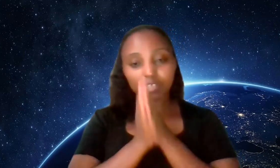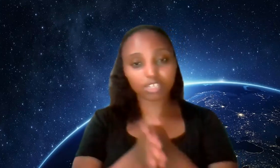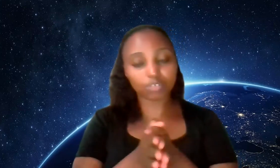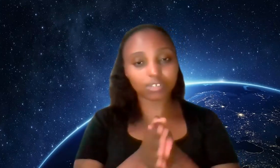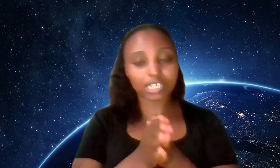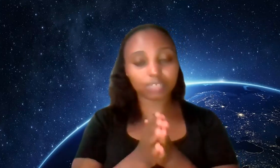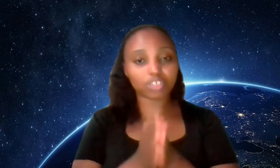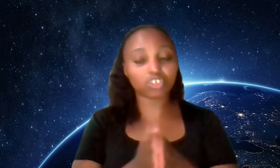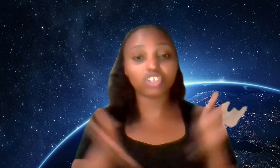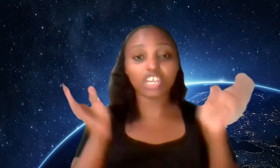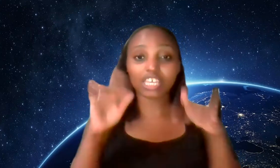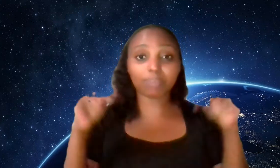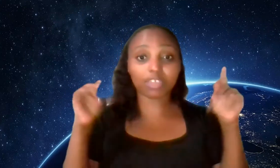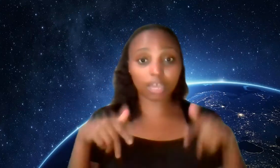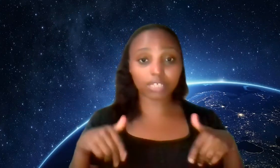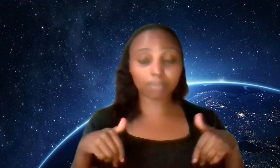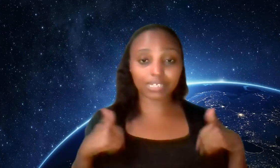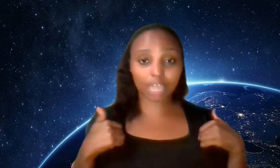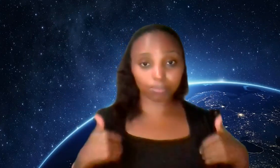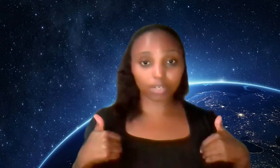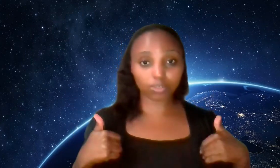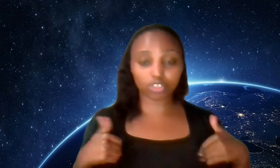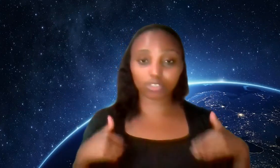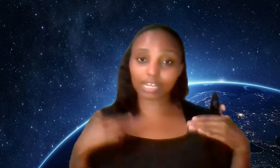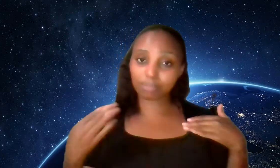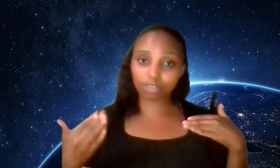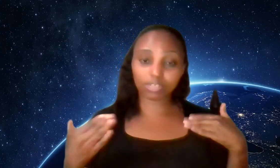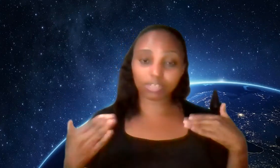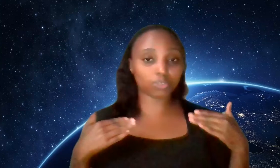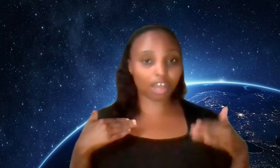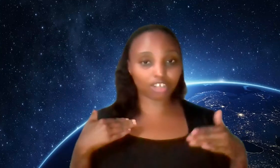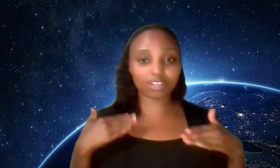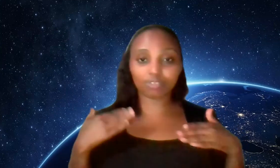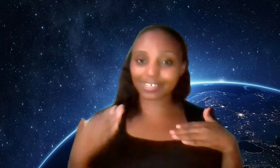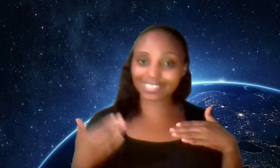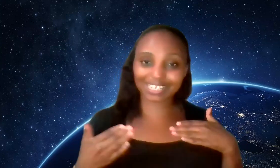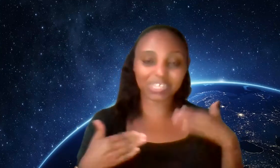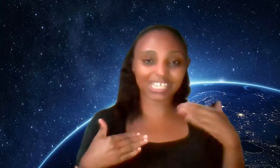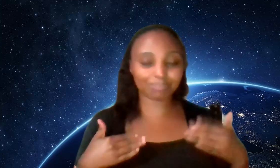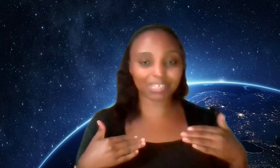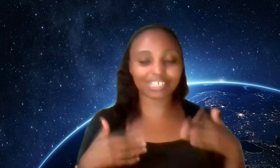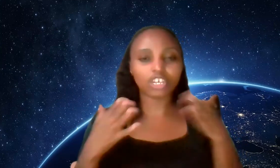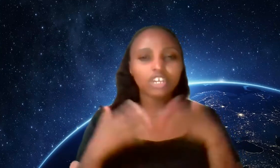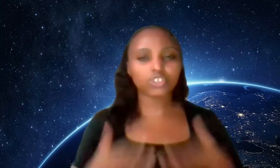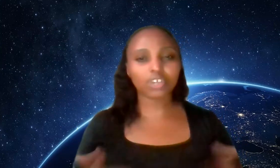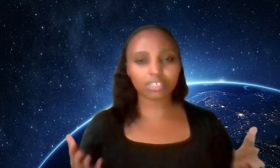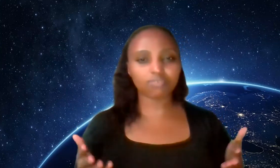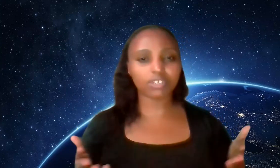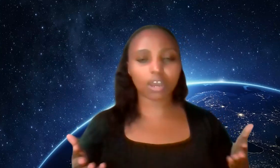resonate with today's message give me a thumbs up down below just to let me know that you actually resonate with this message share this video